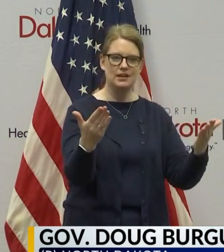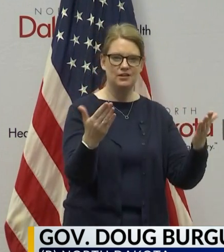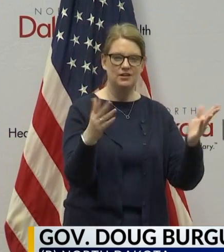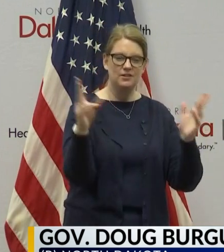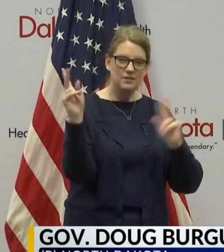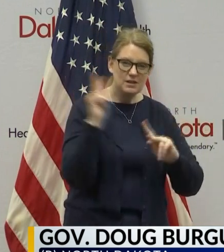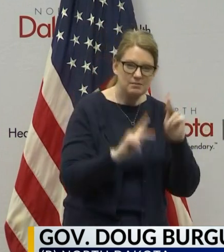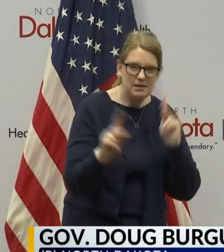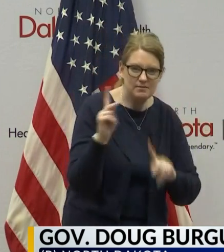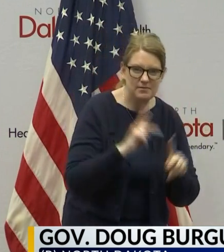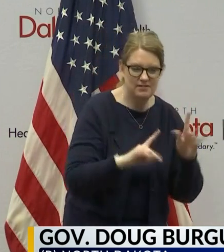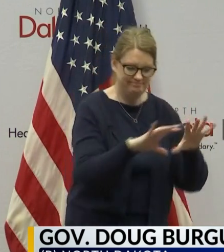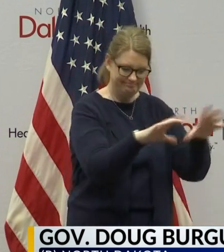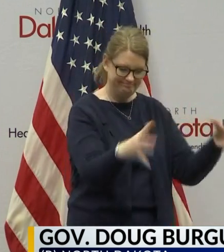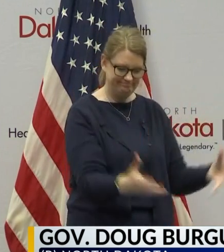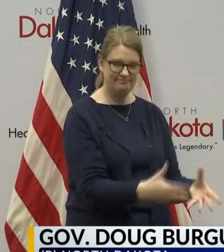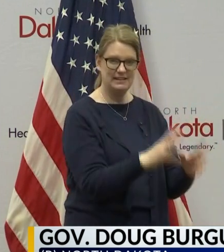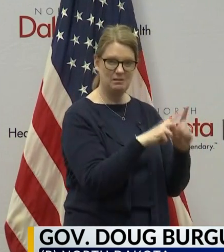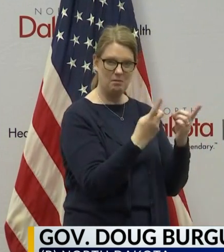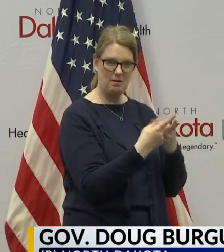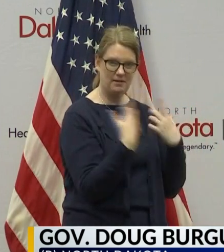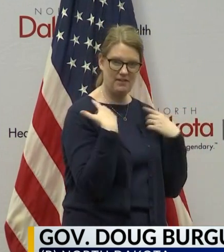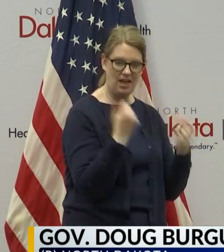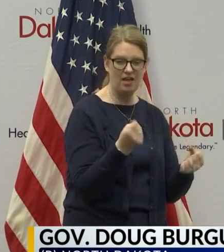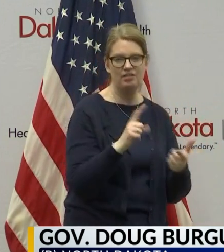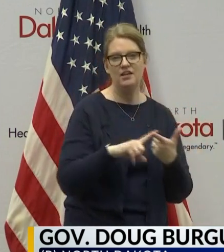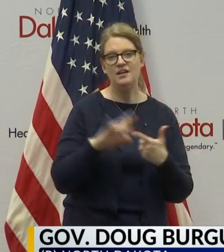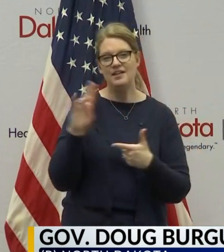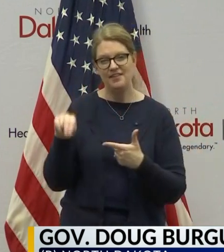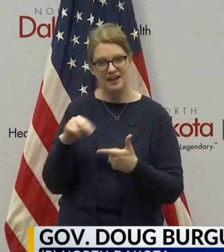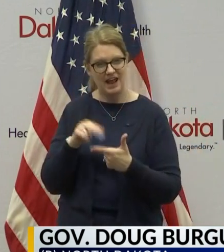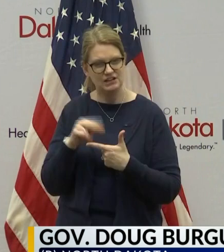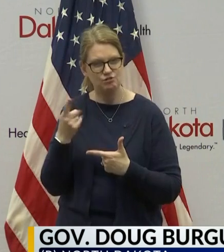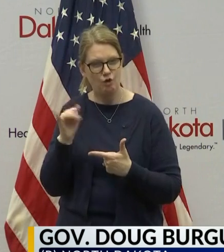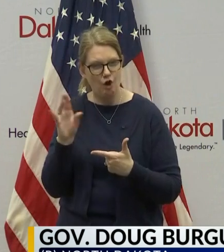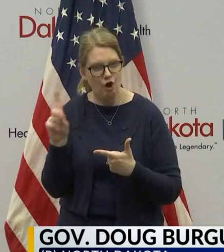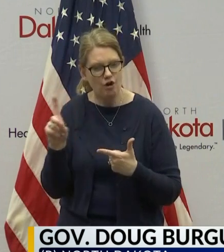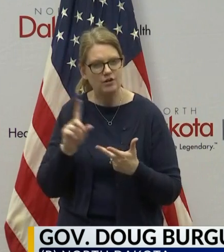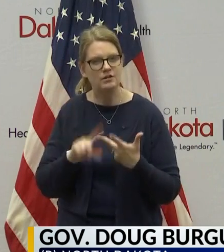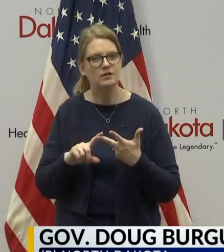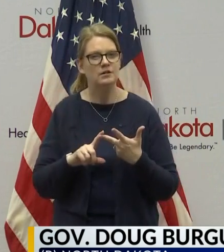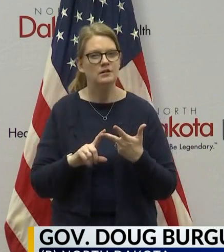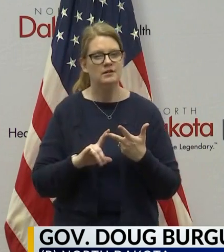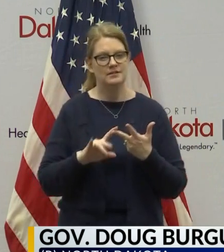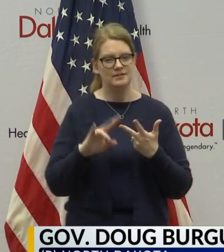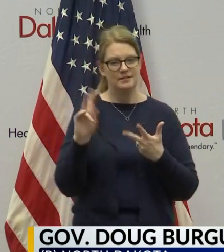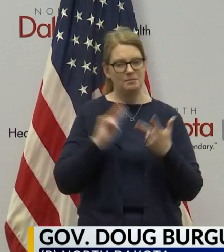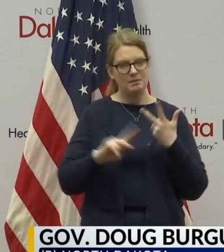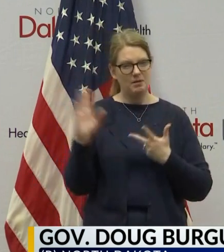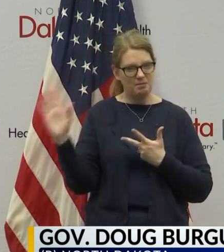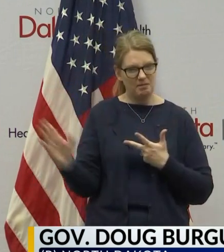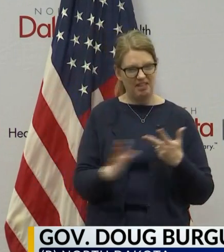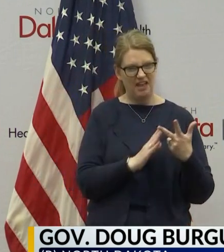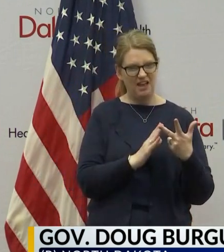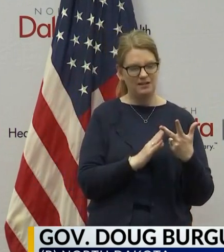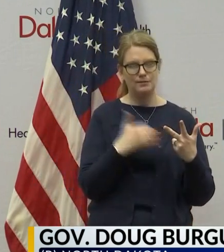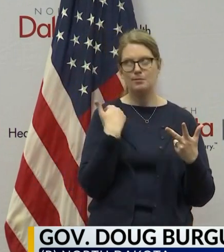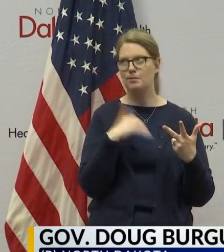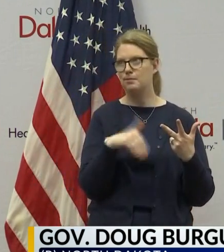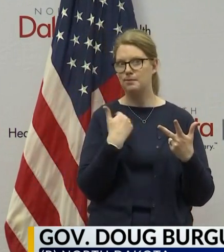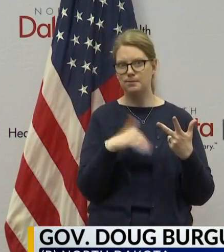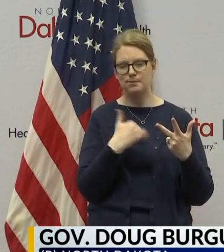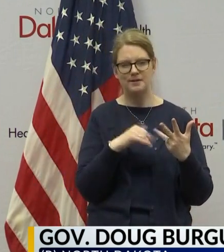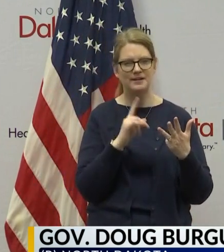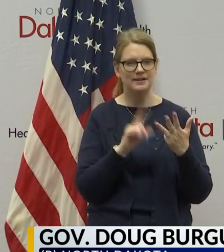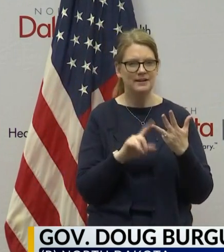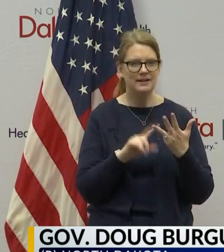of Health, those folks from the National Guard that were part of this assignment, all the people that planned it and executed it, and